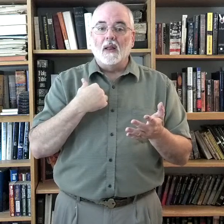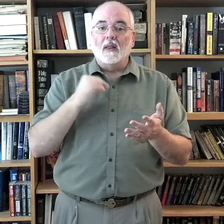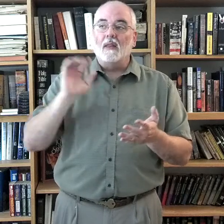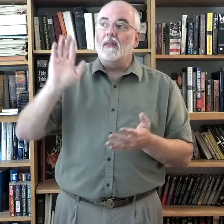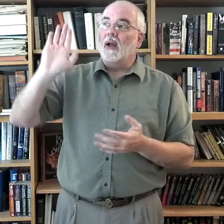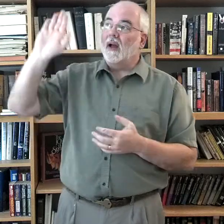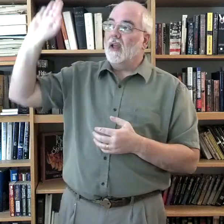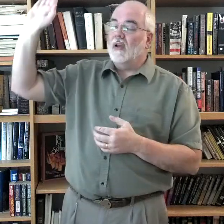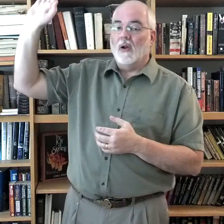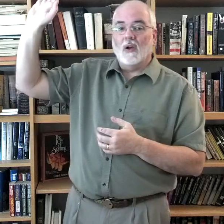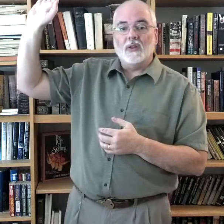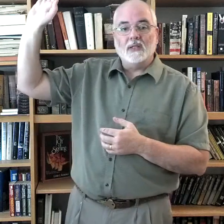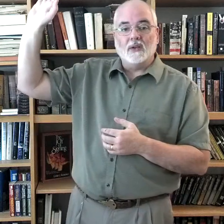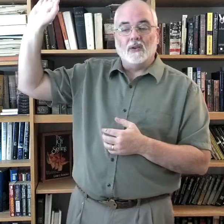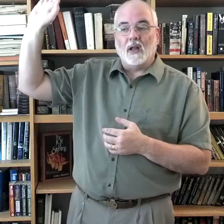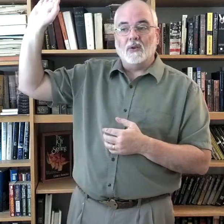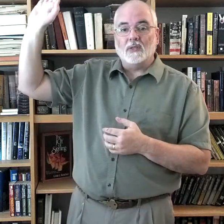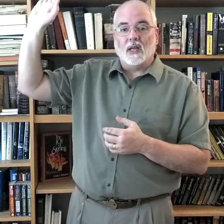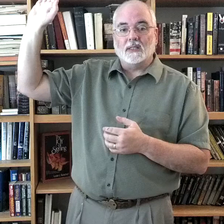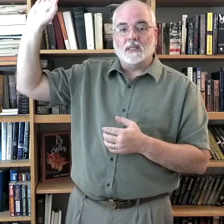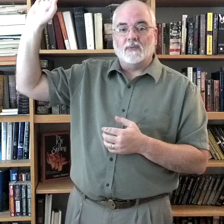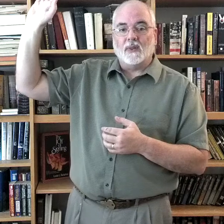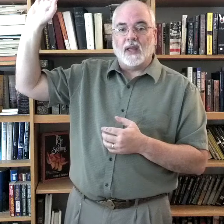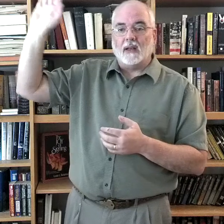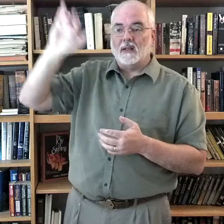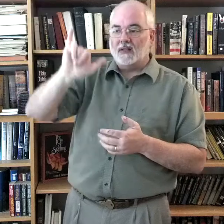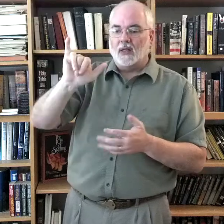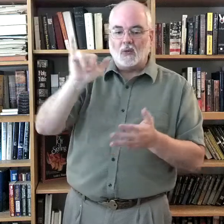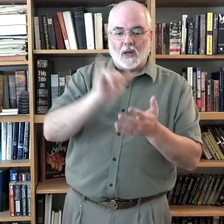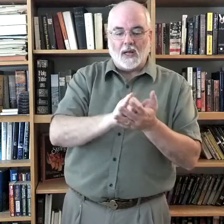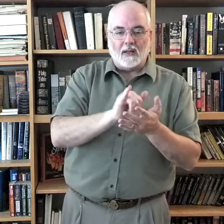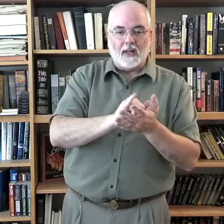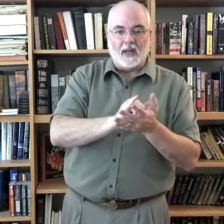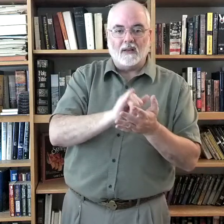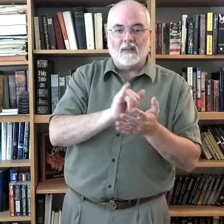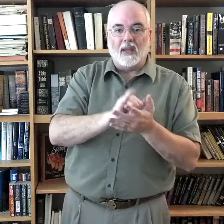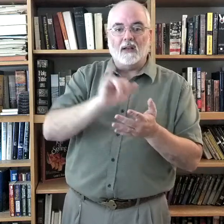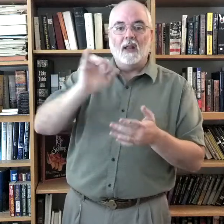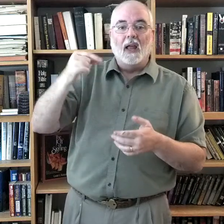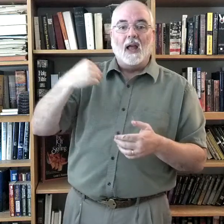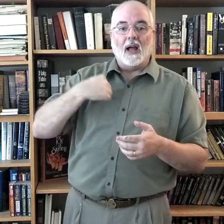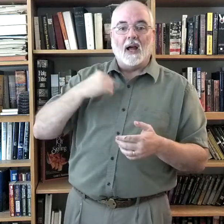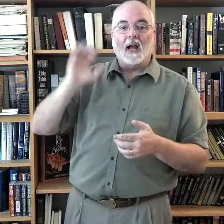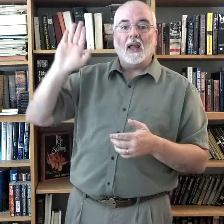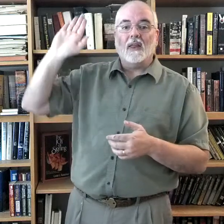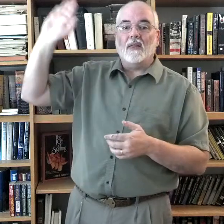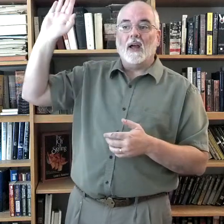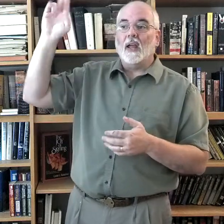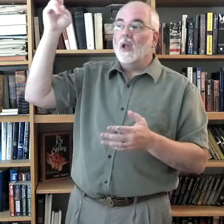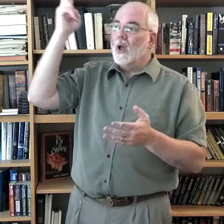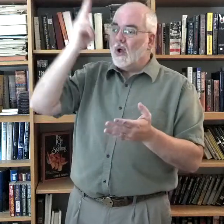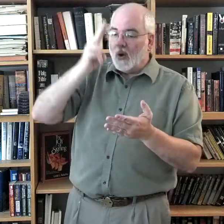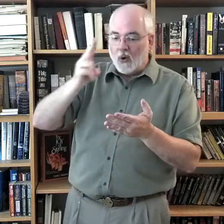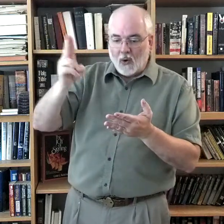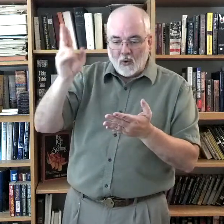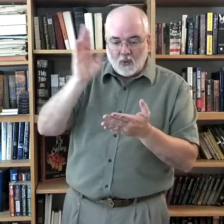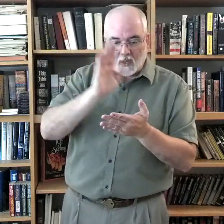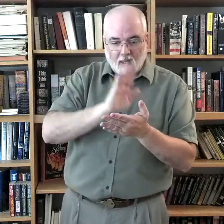Thy. All these are not new signs except for that. The letter Y into the hand. That. I. Thy. Holy. Holy.